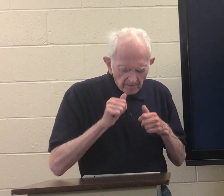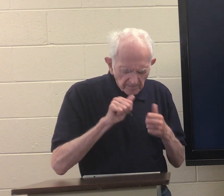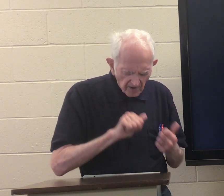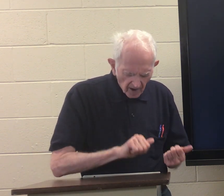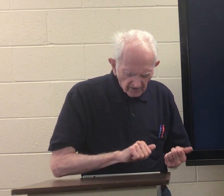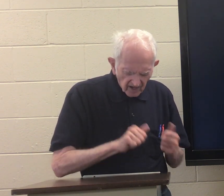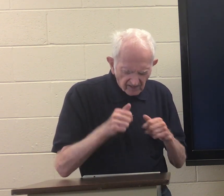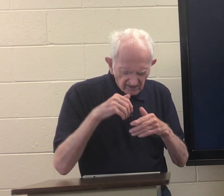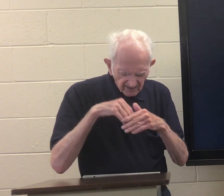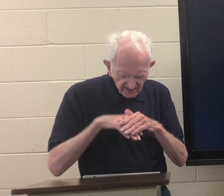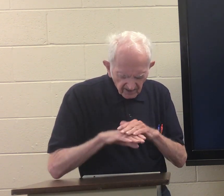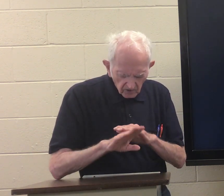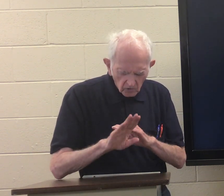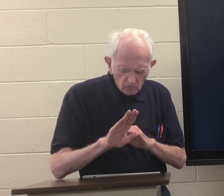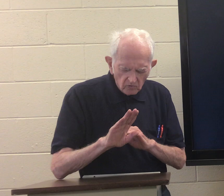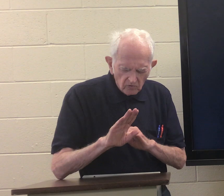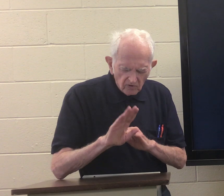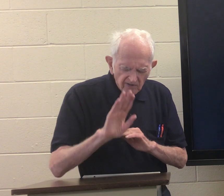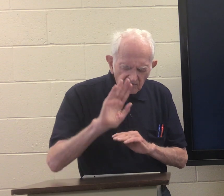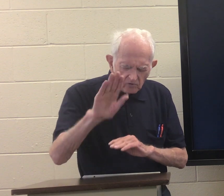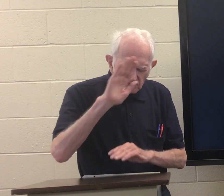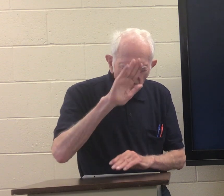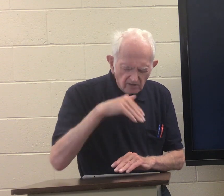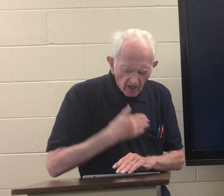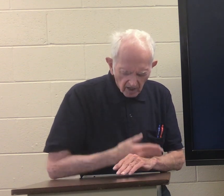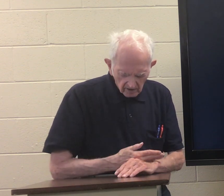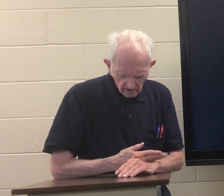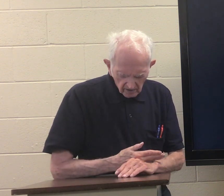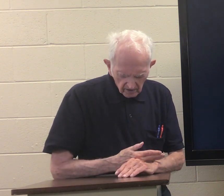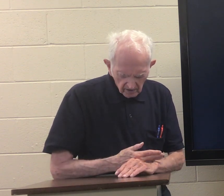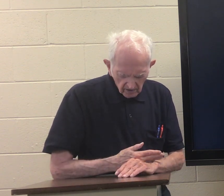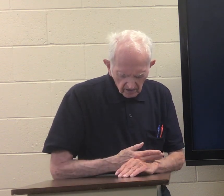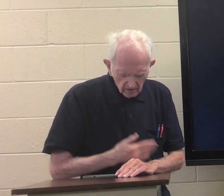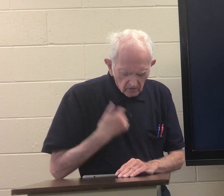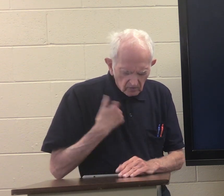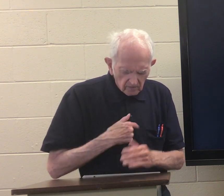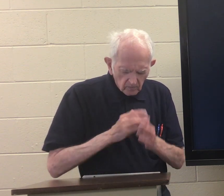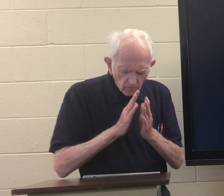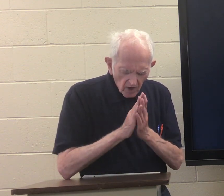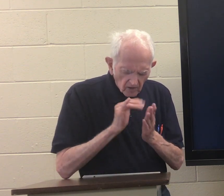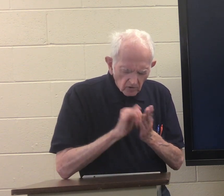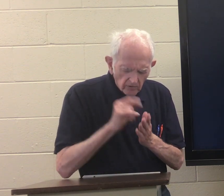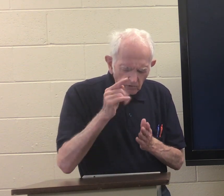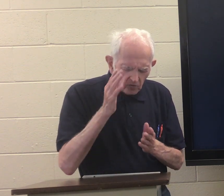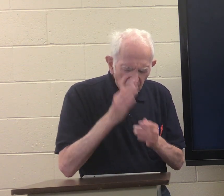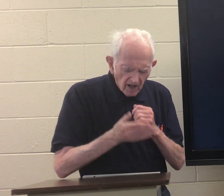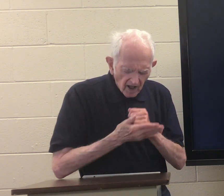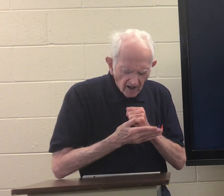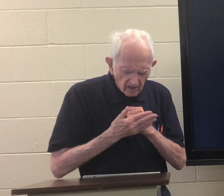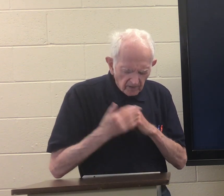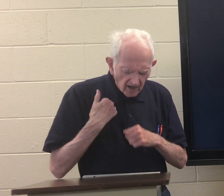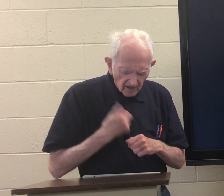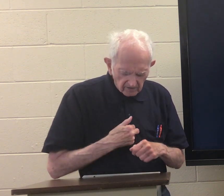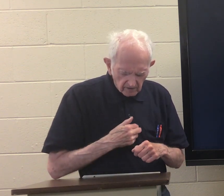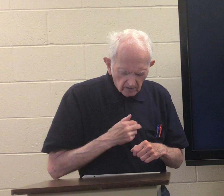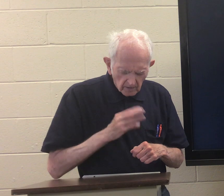and be baptized into your son we pray that you will help us